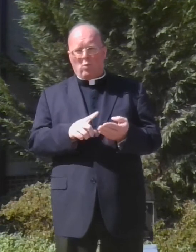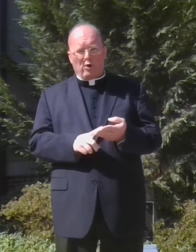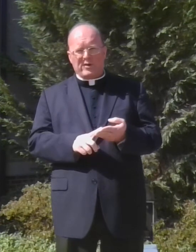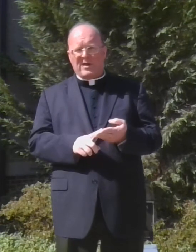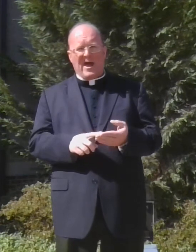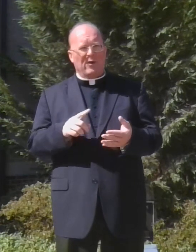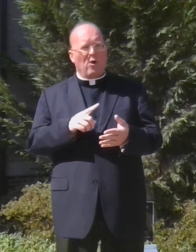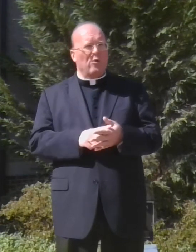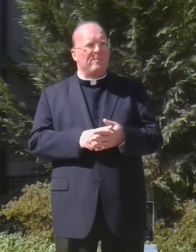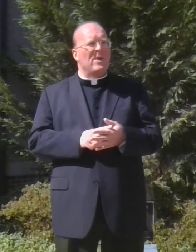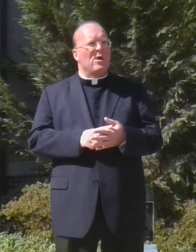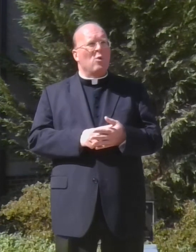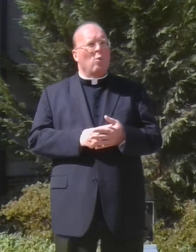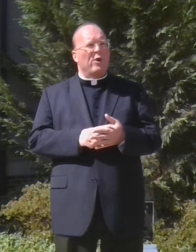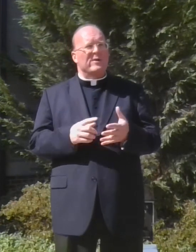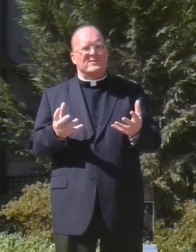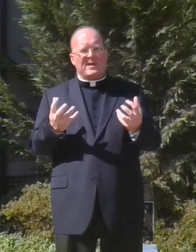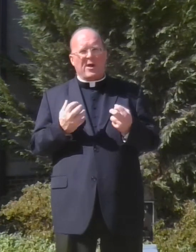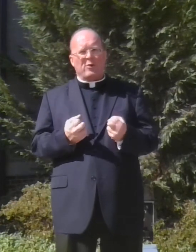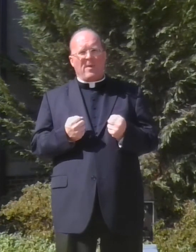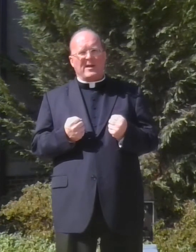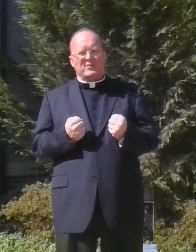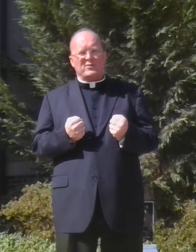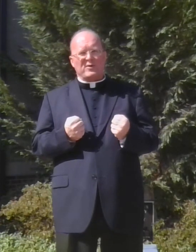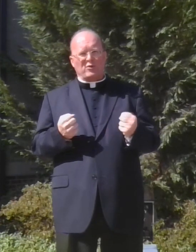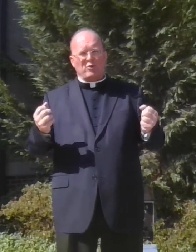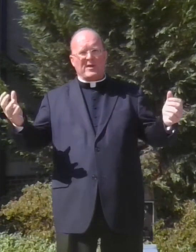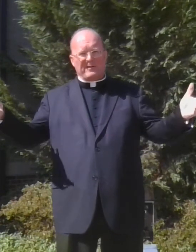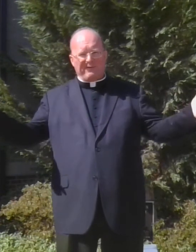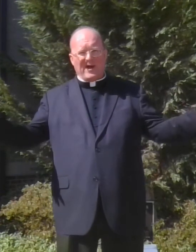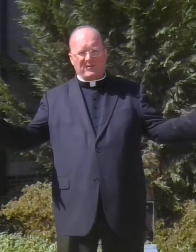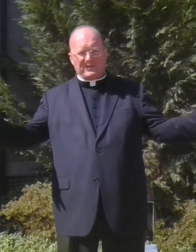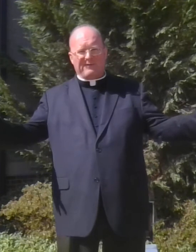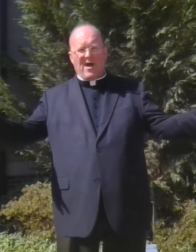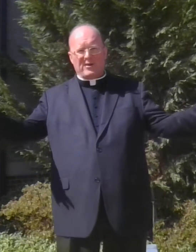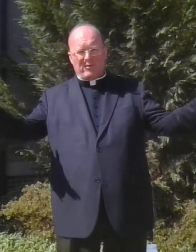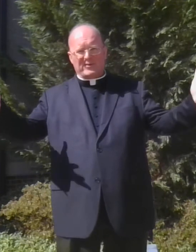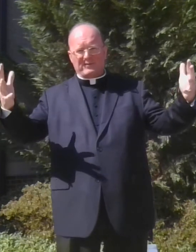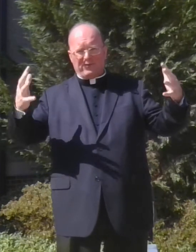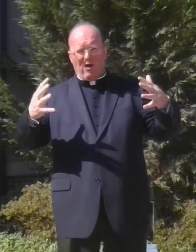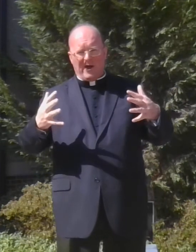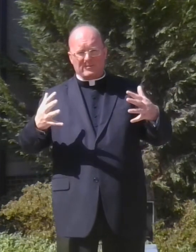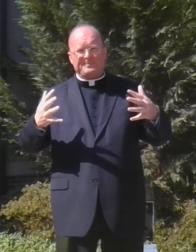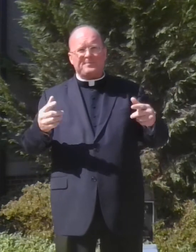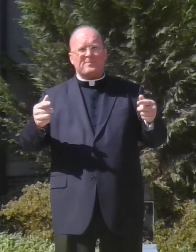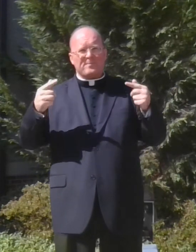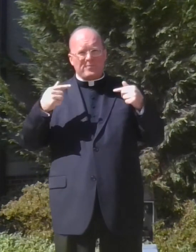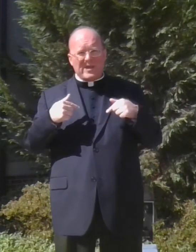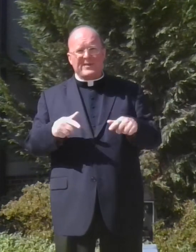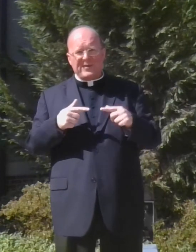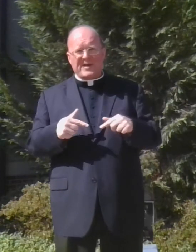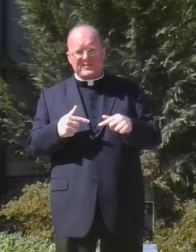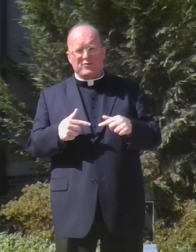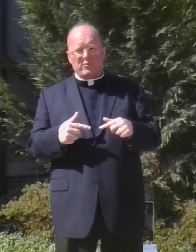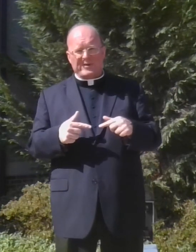work, at home, where is that undermined it? So that you can invite the divine grace of God into that situation.